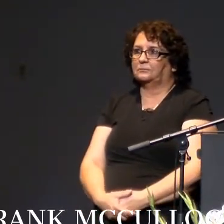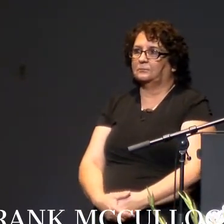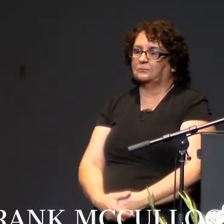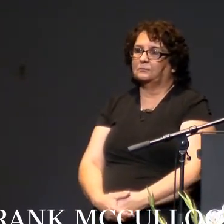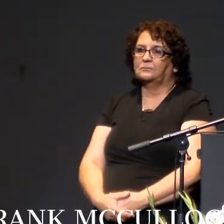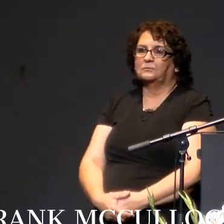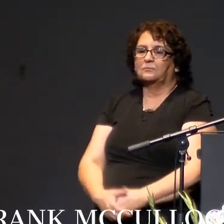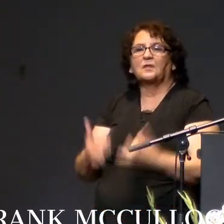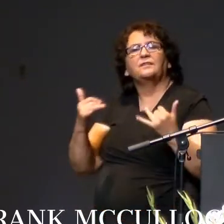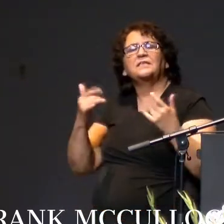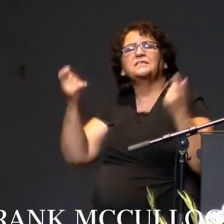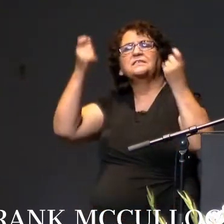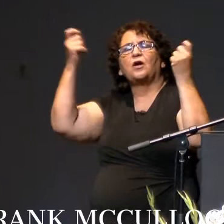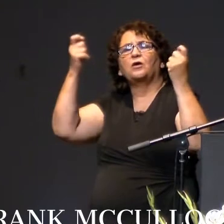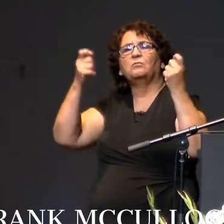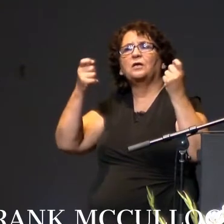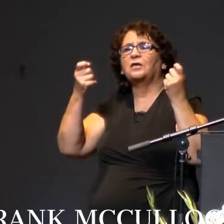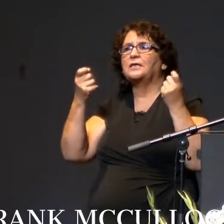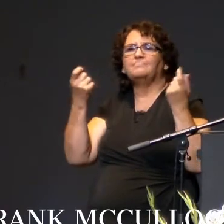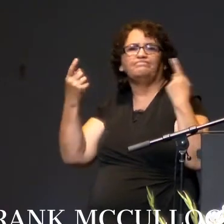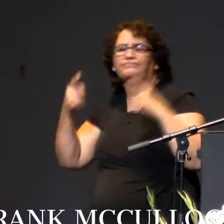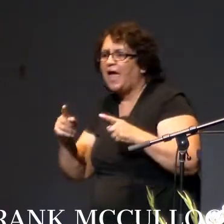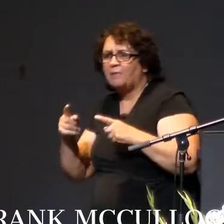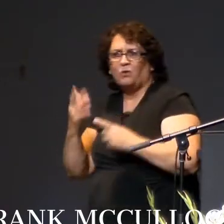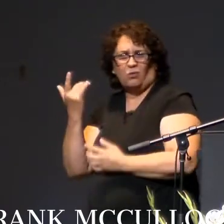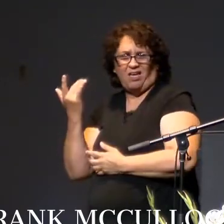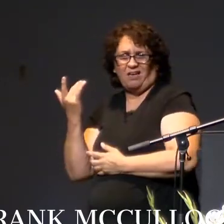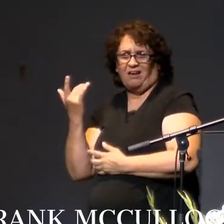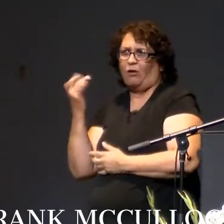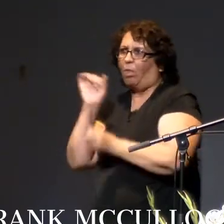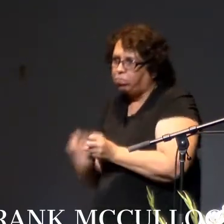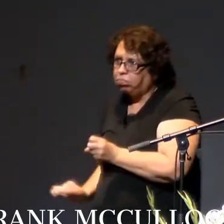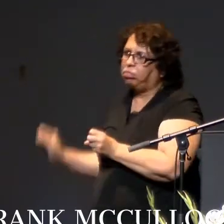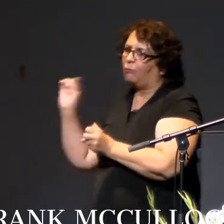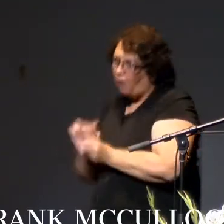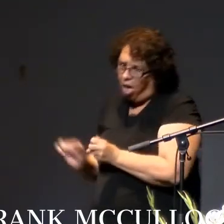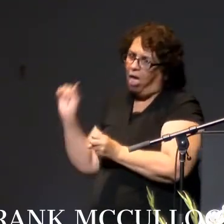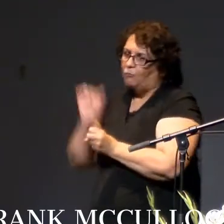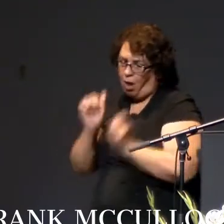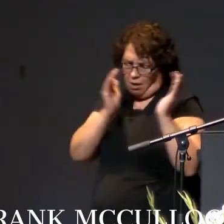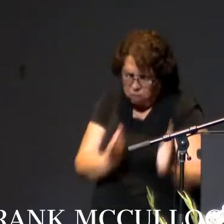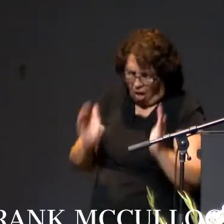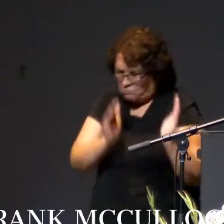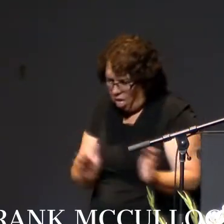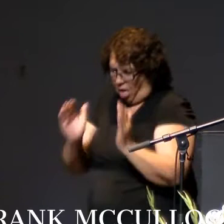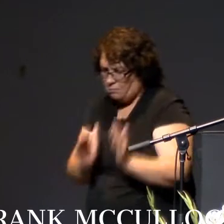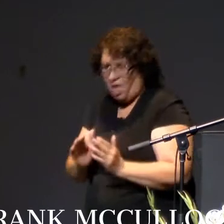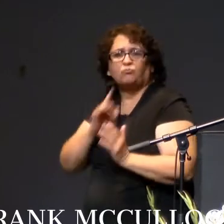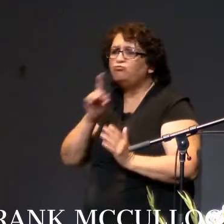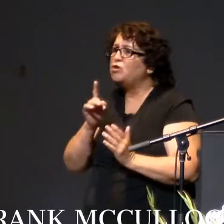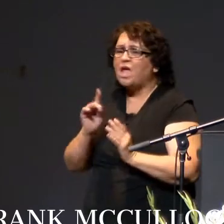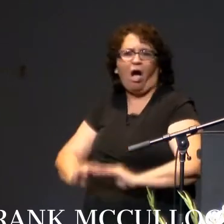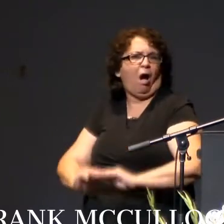So this ceremony is the result of months of hard work and planning. The hard work of the graduation committee is evident today.